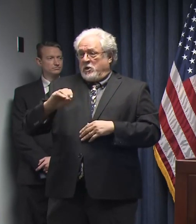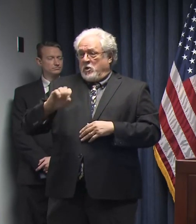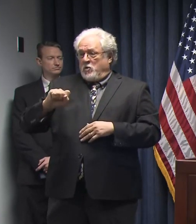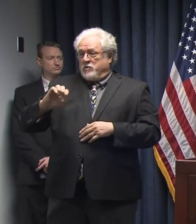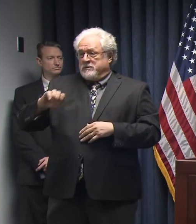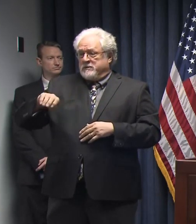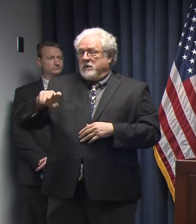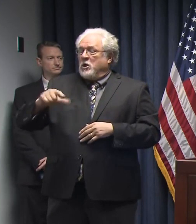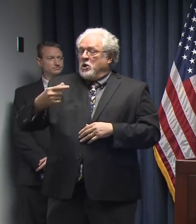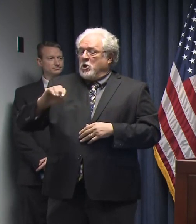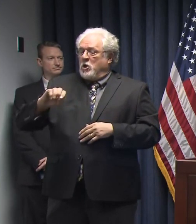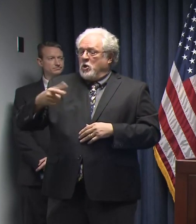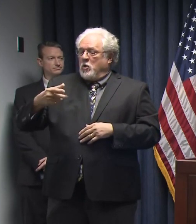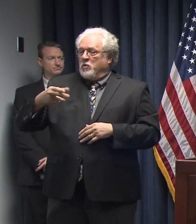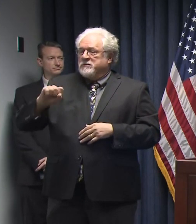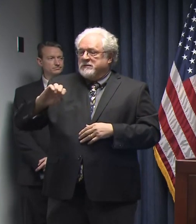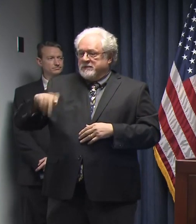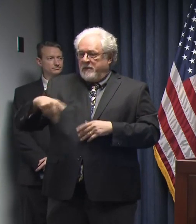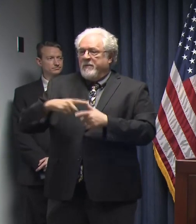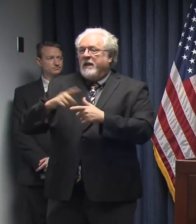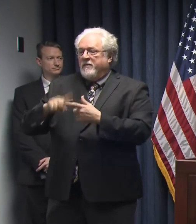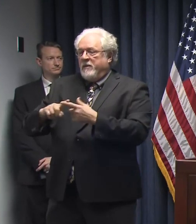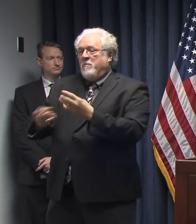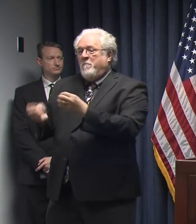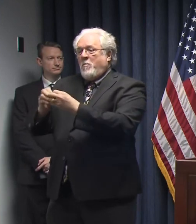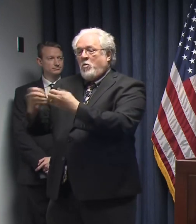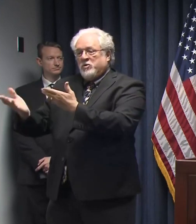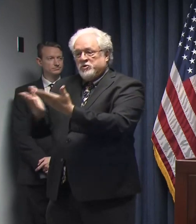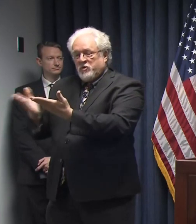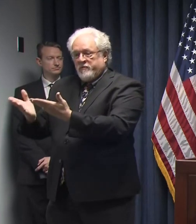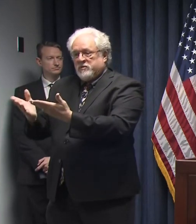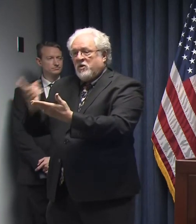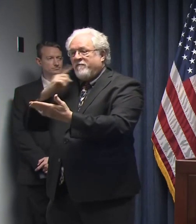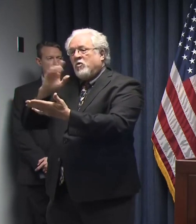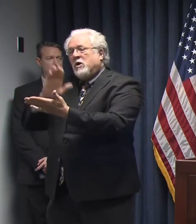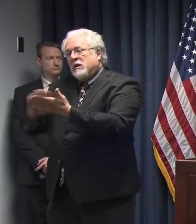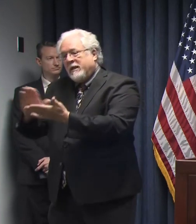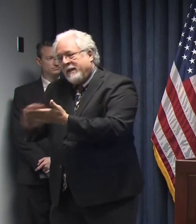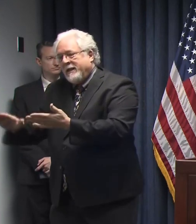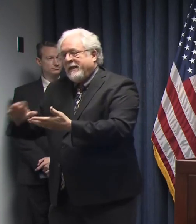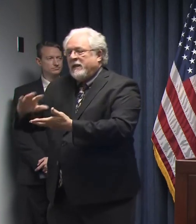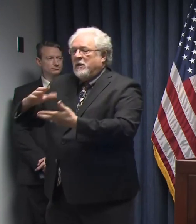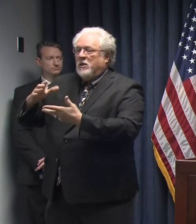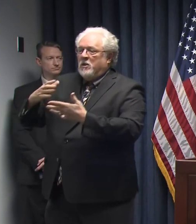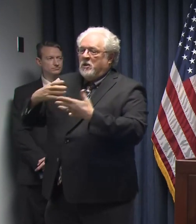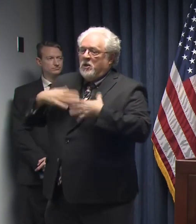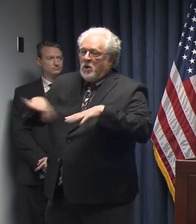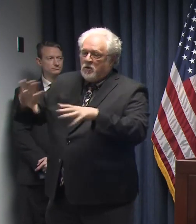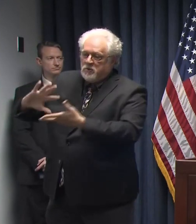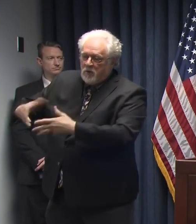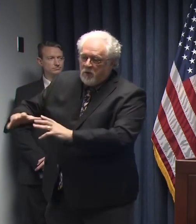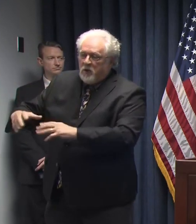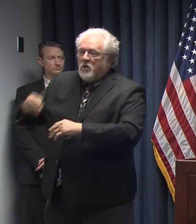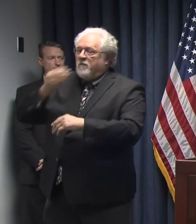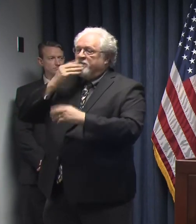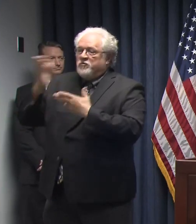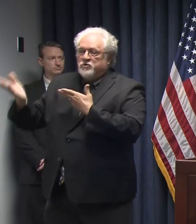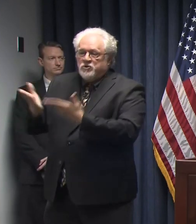and then we have wraparound services for cleaning, laundry, food service,